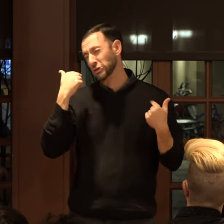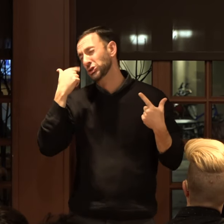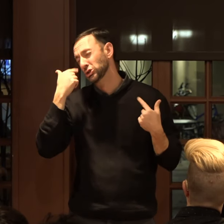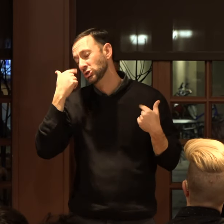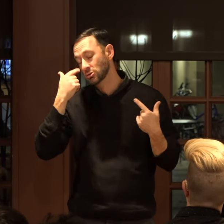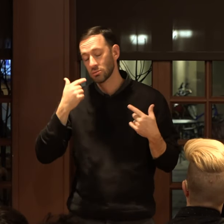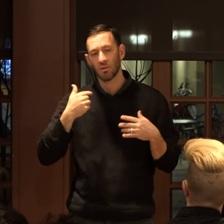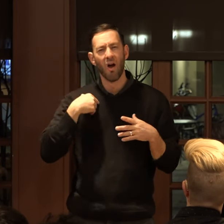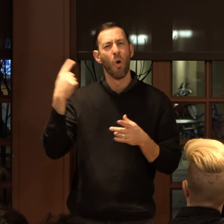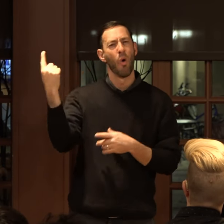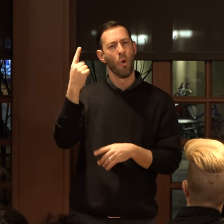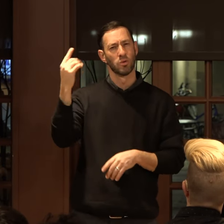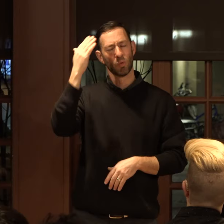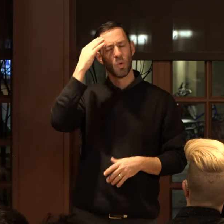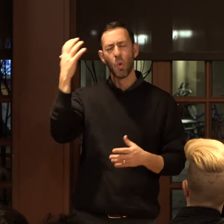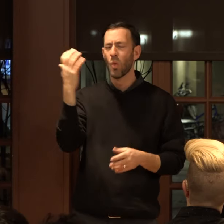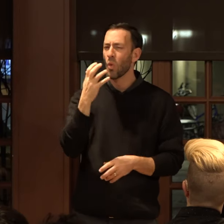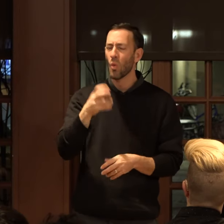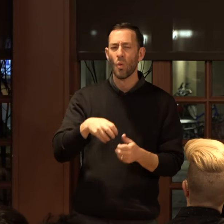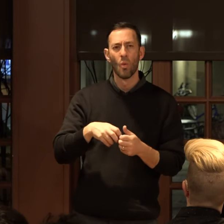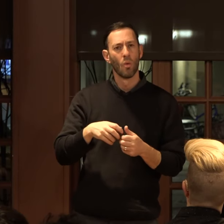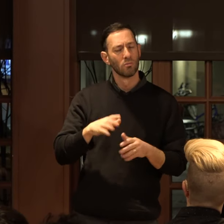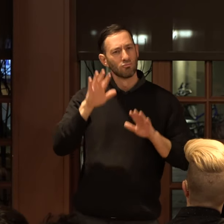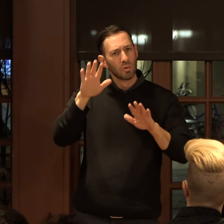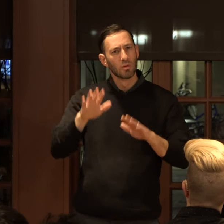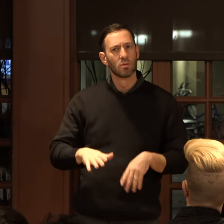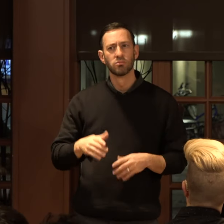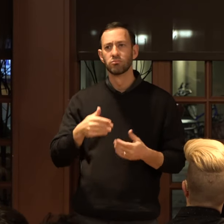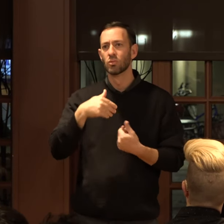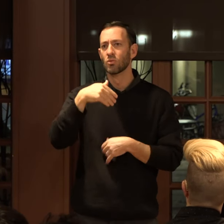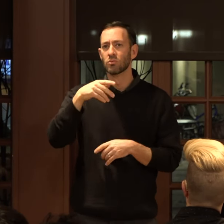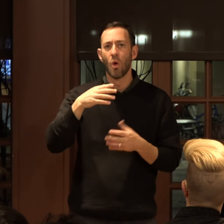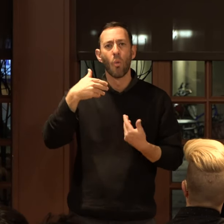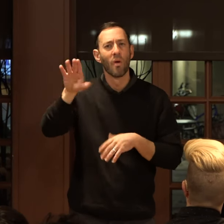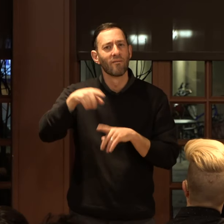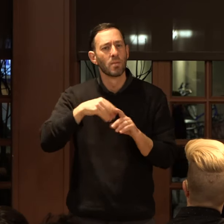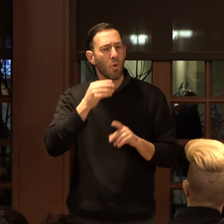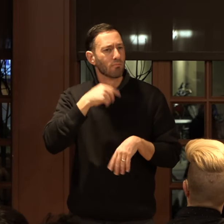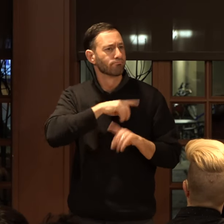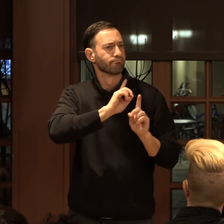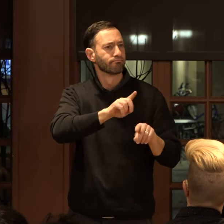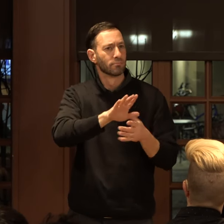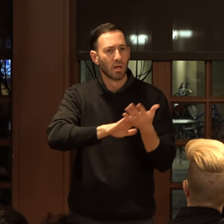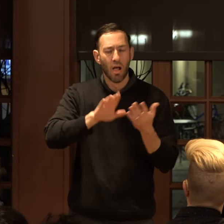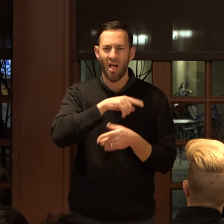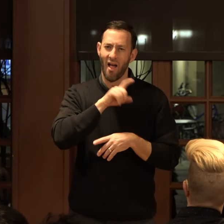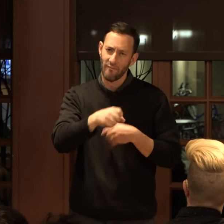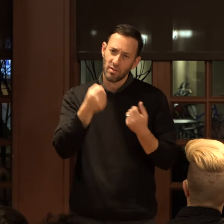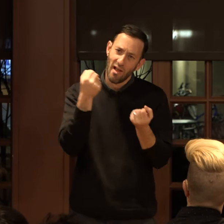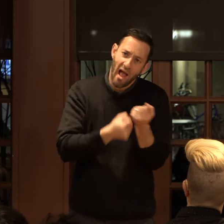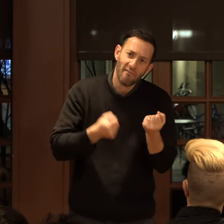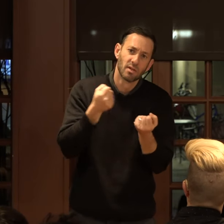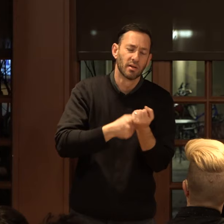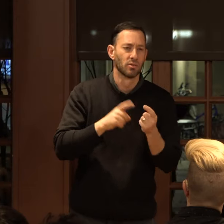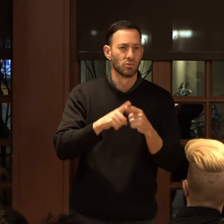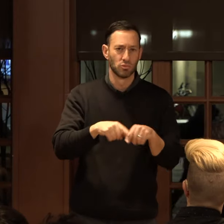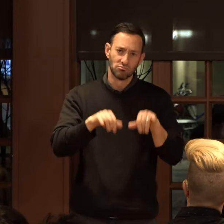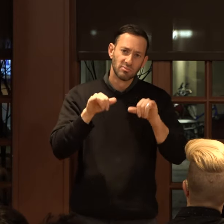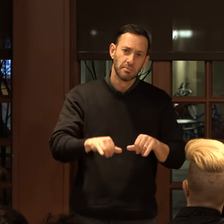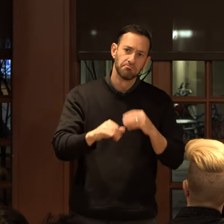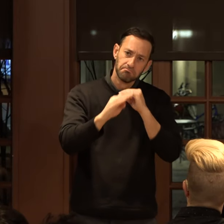I'm constantly aware of how incredible it is to be attending college away from home, and how diligently I must advocate for myself for it to remain that way.